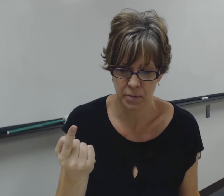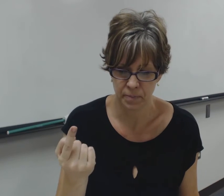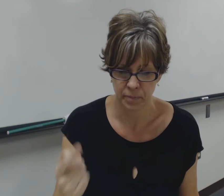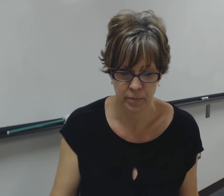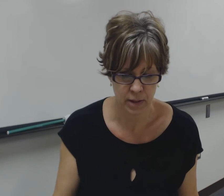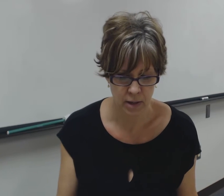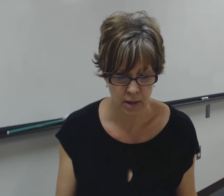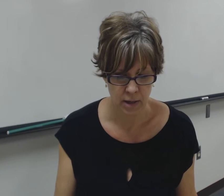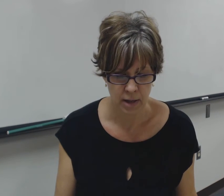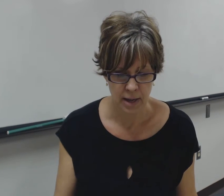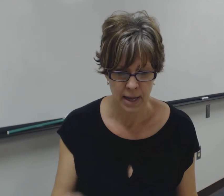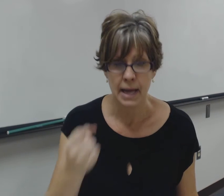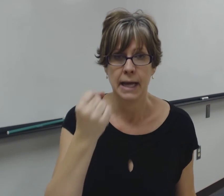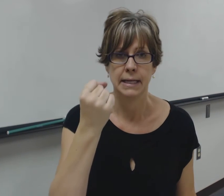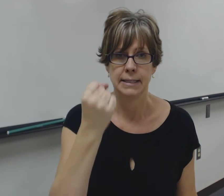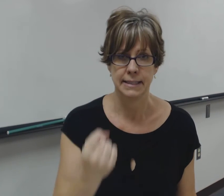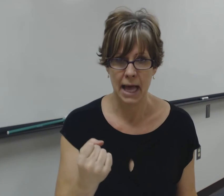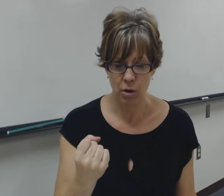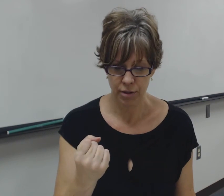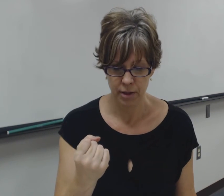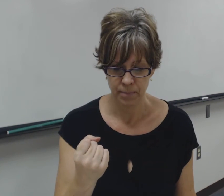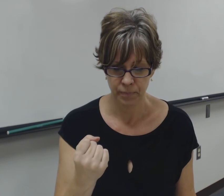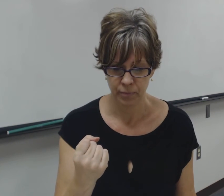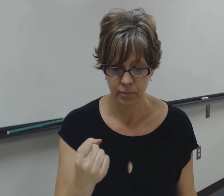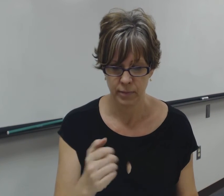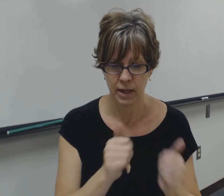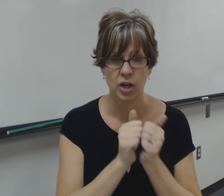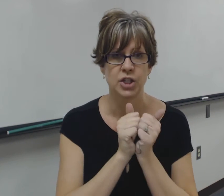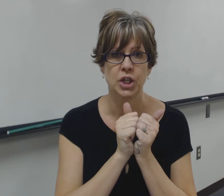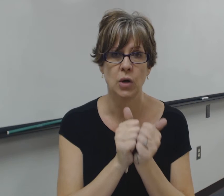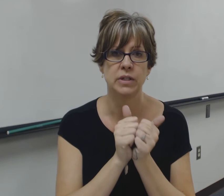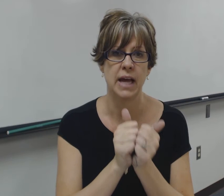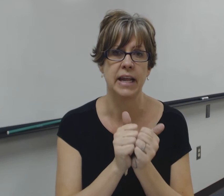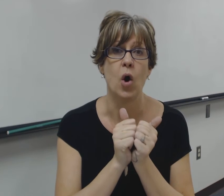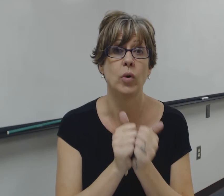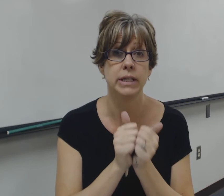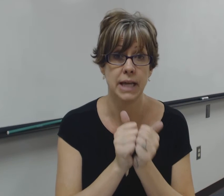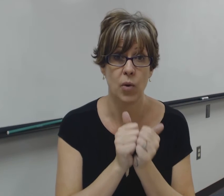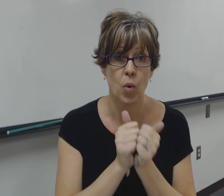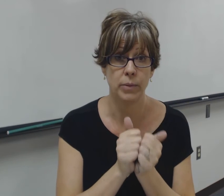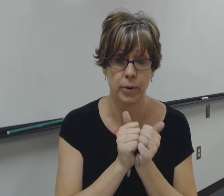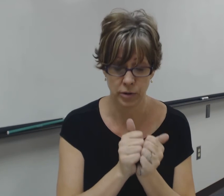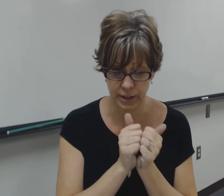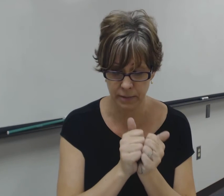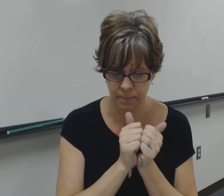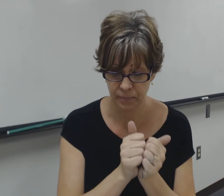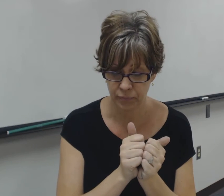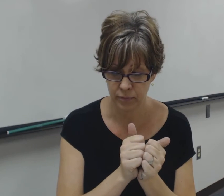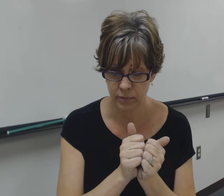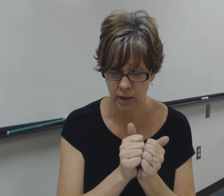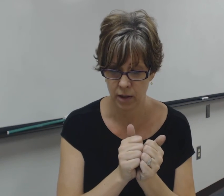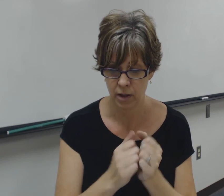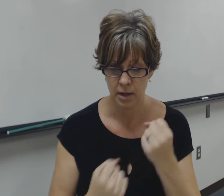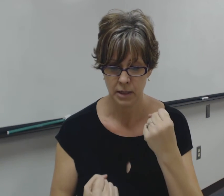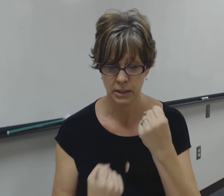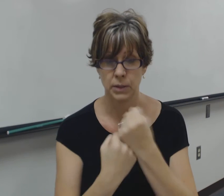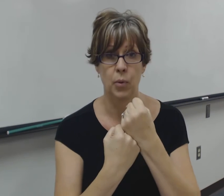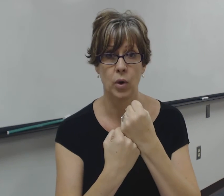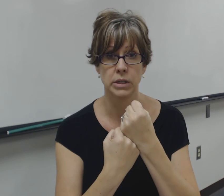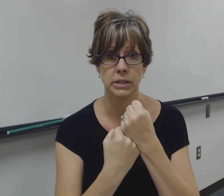self to go steady only date one person support